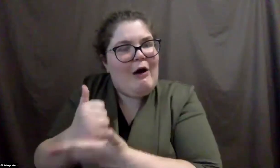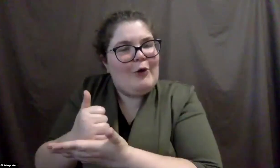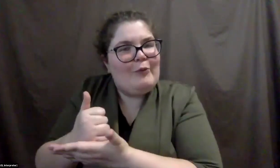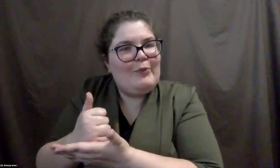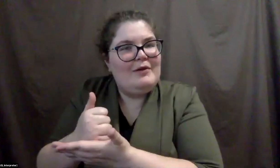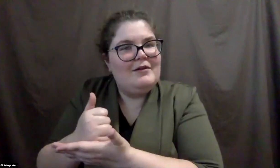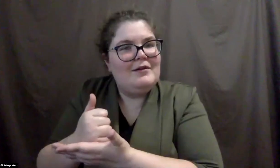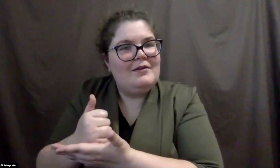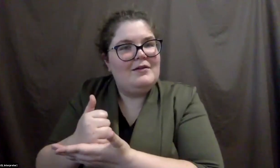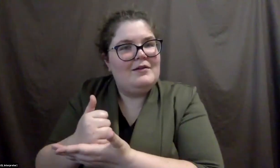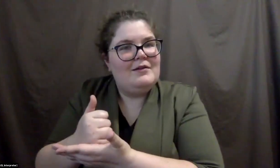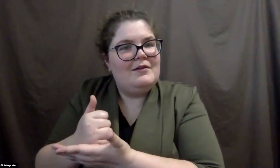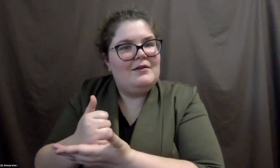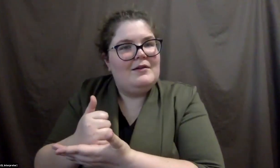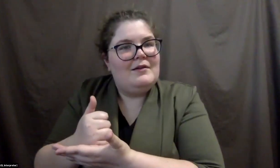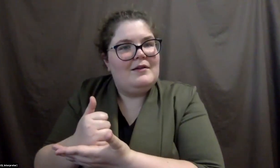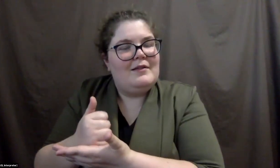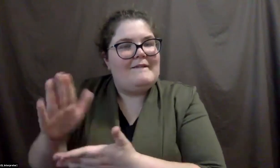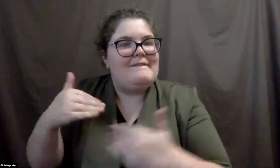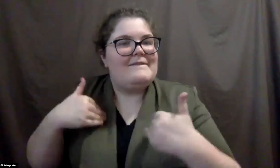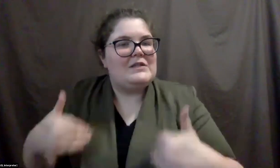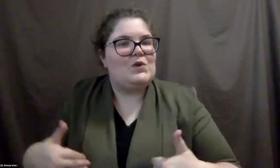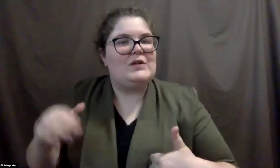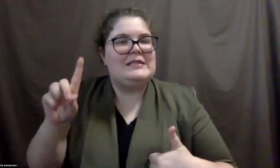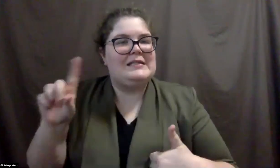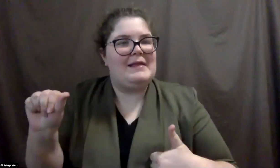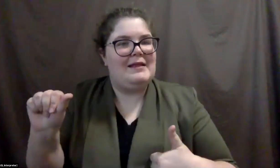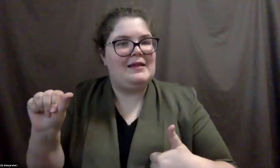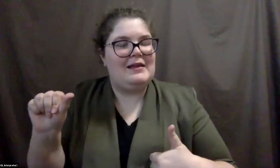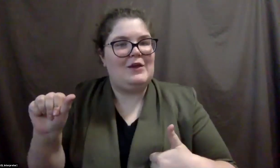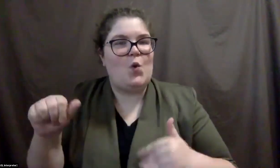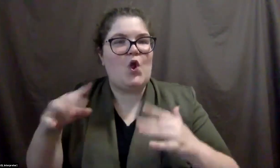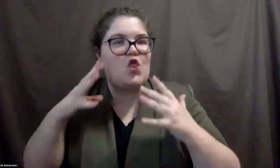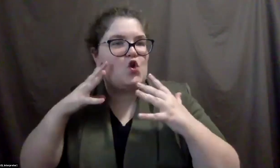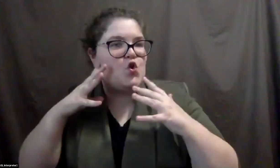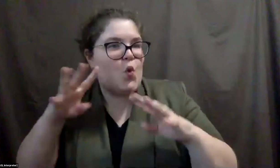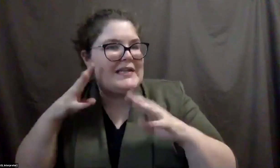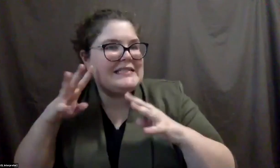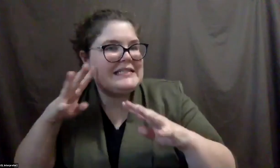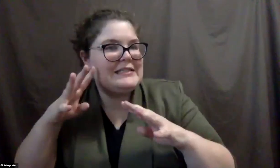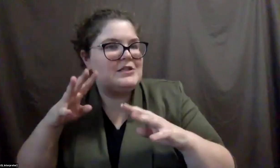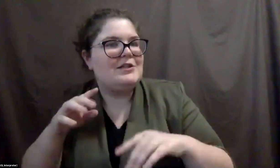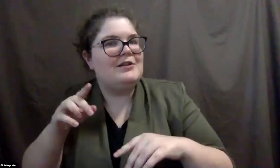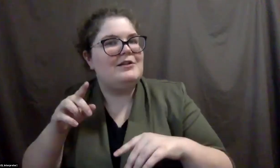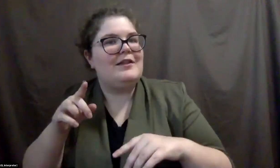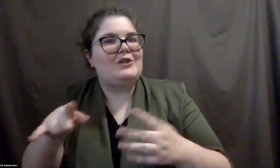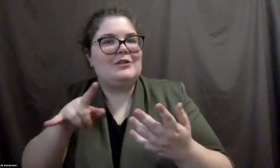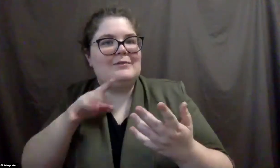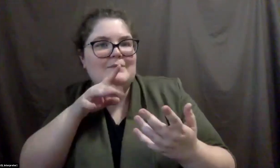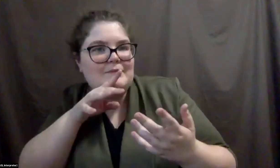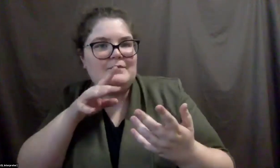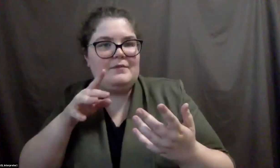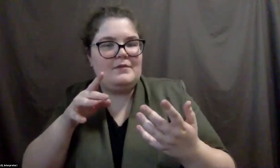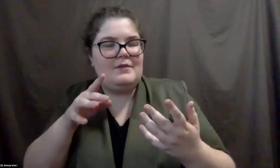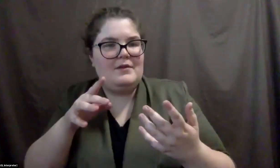the physical disability that she has or the noises that accompany her person,